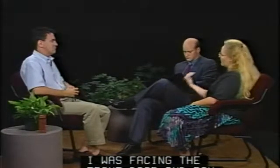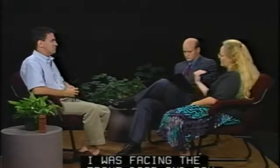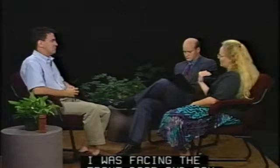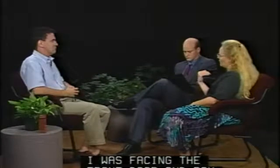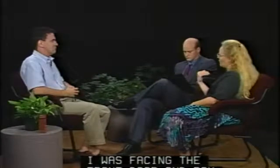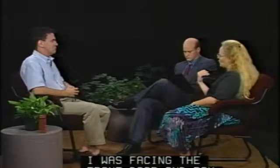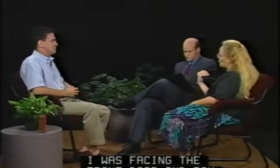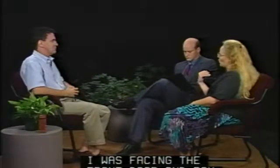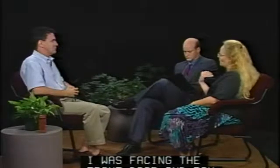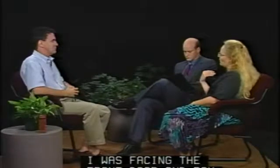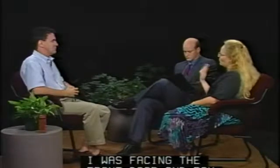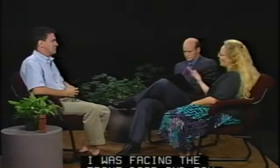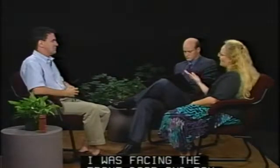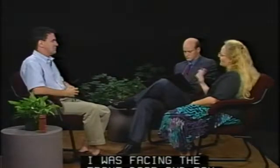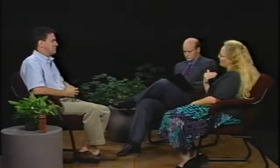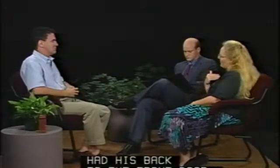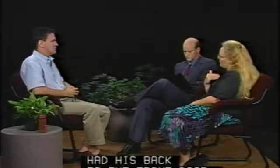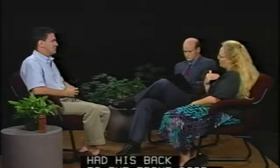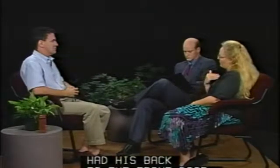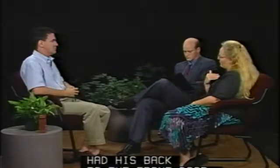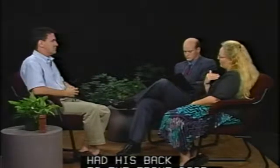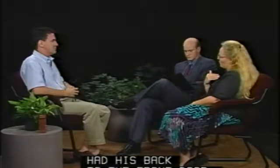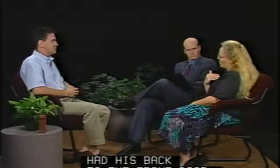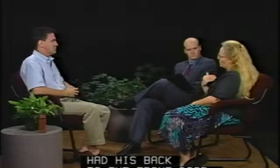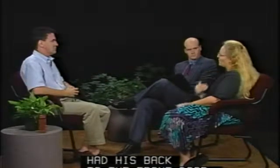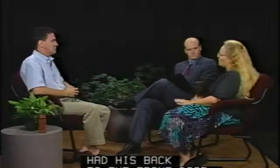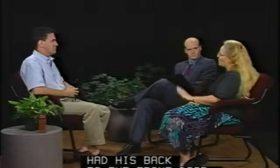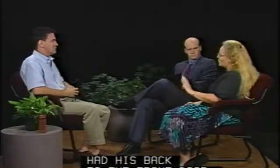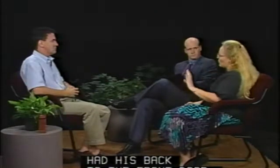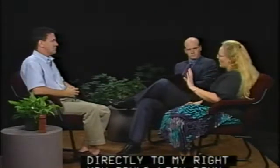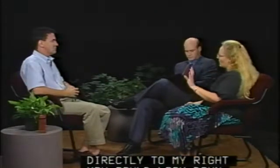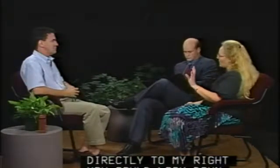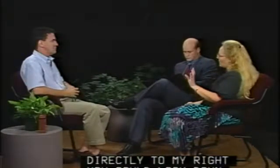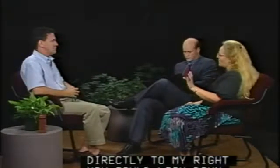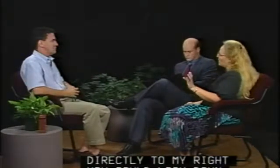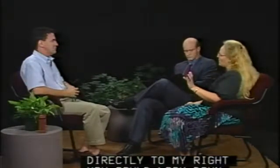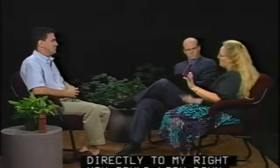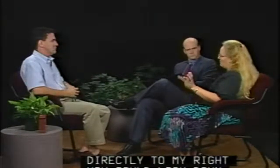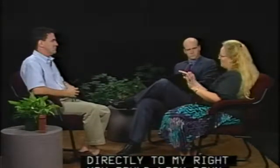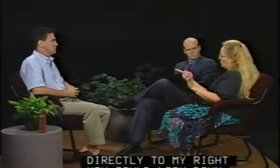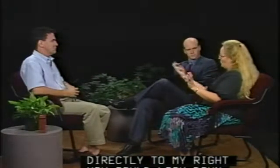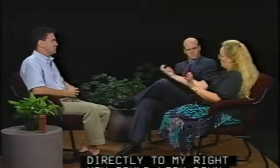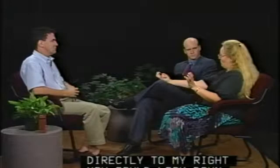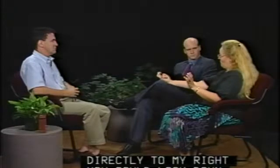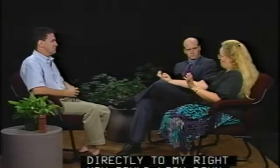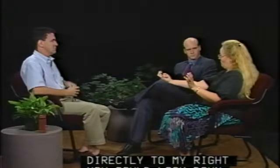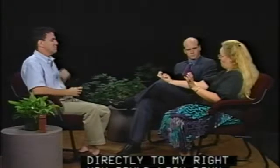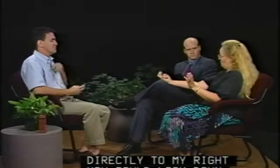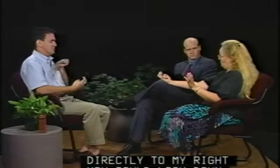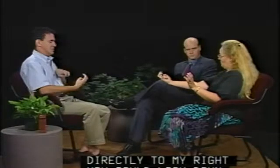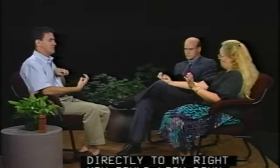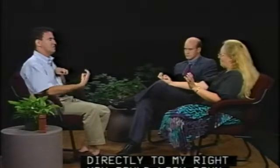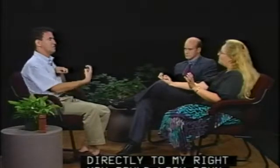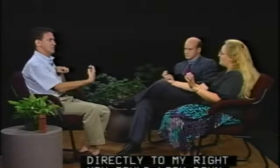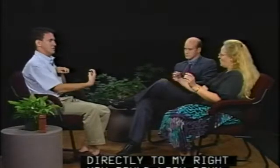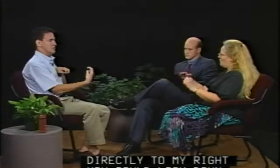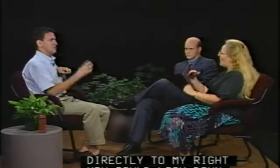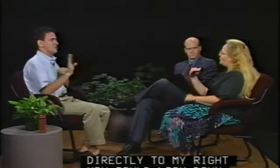facing the front door and Ray had his back to the front door directly to my